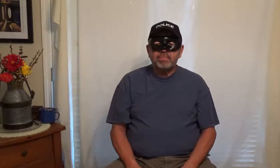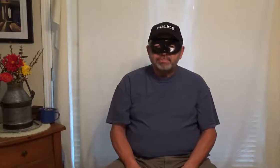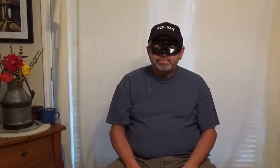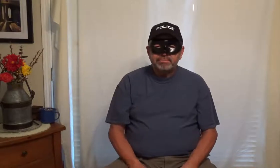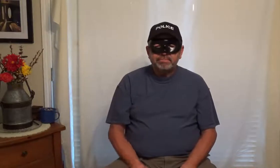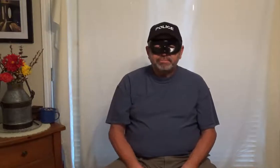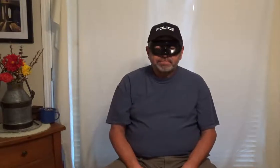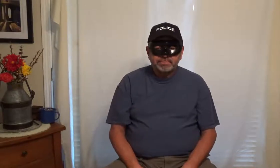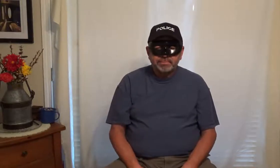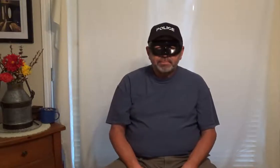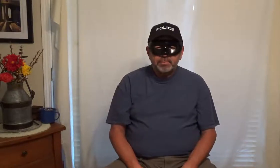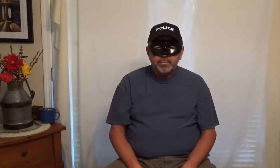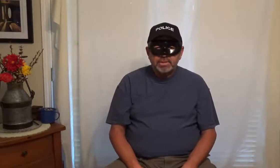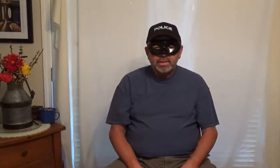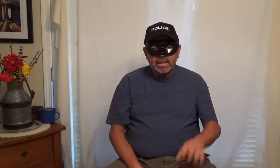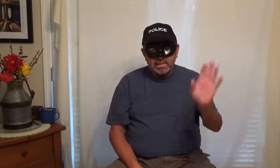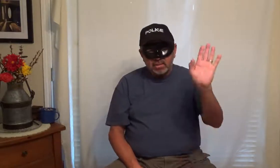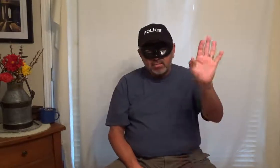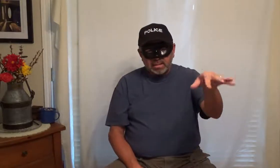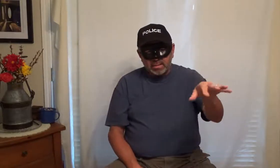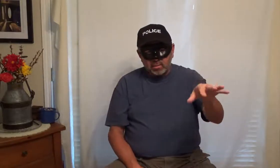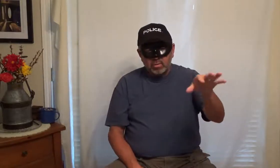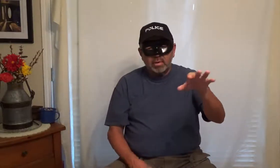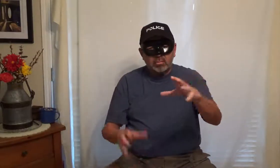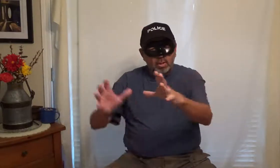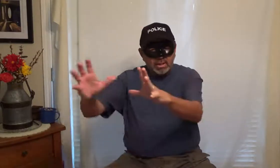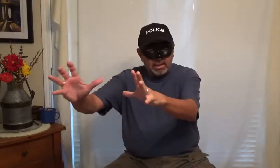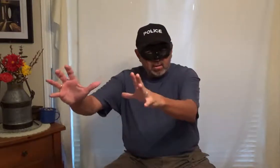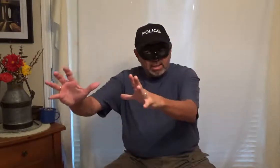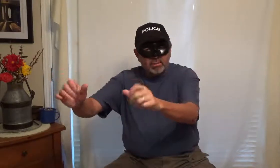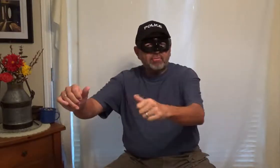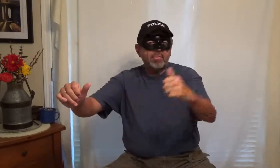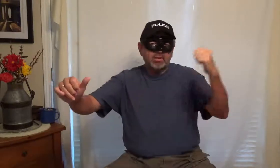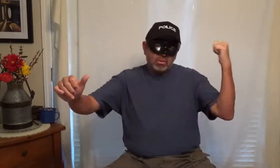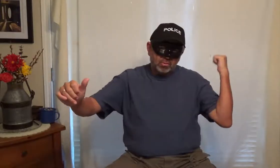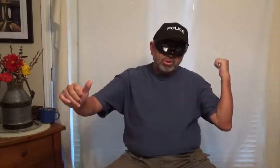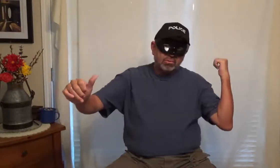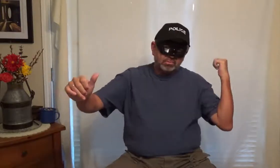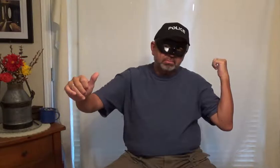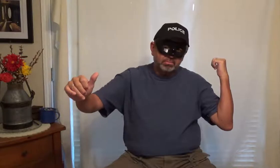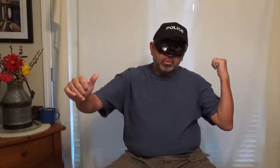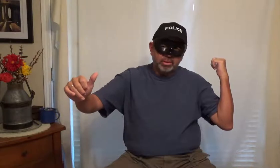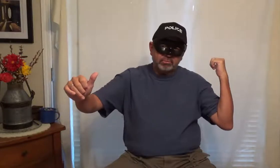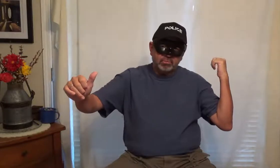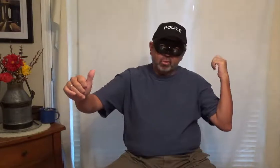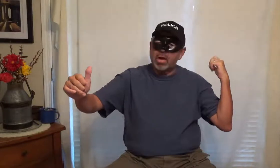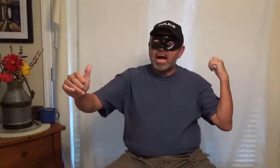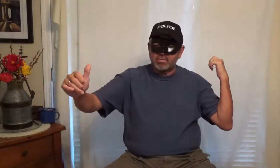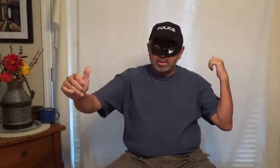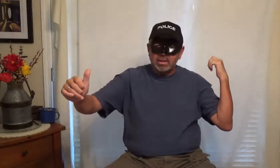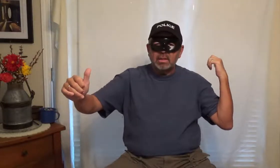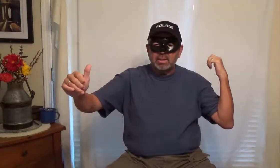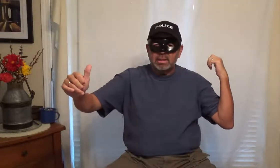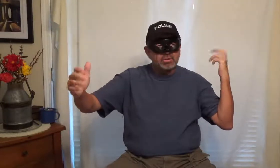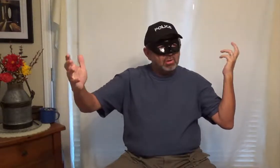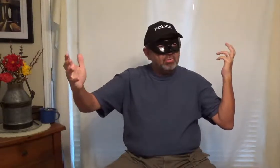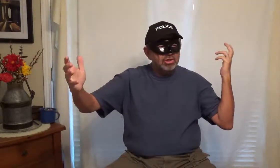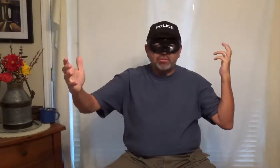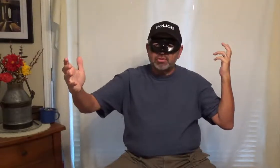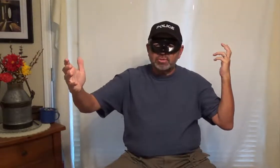so you guys later go back to the we were at one area now we have to go back to our original where we were housed and that was our shift so we